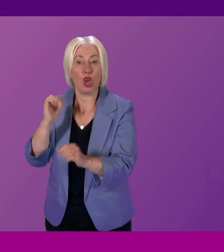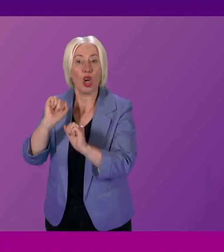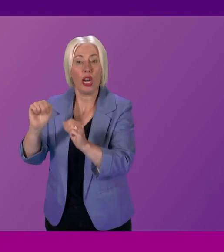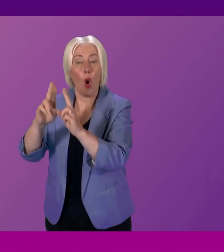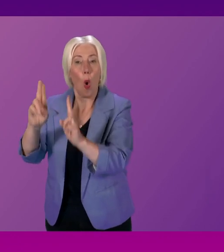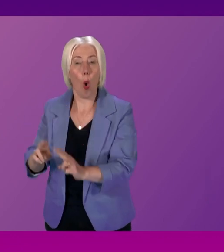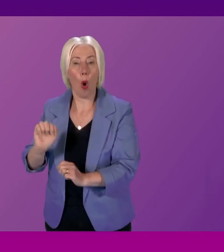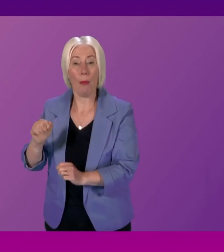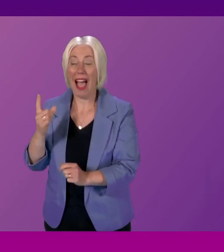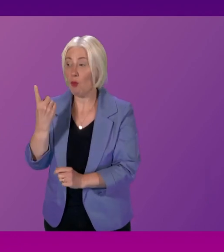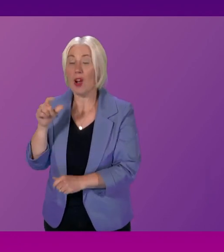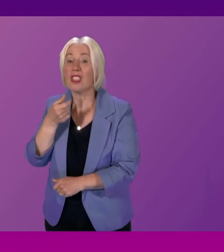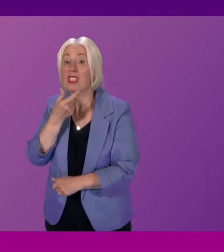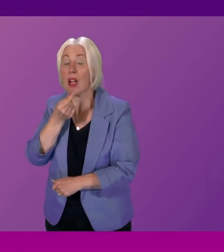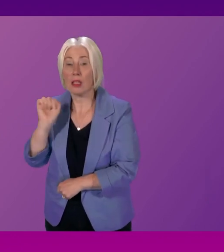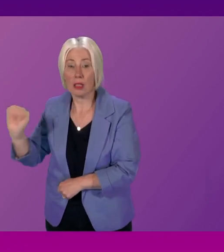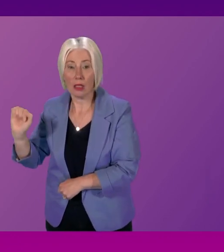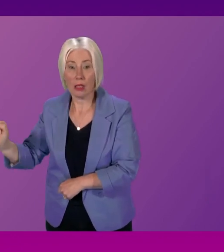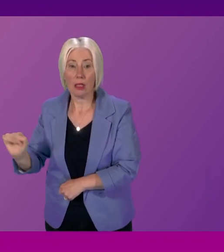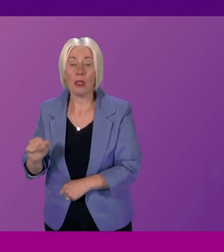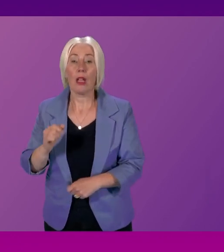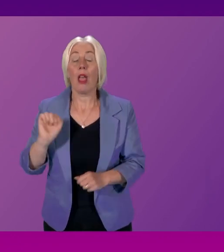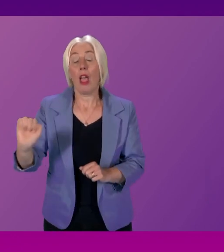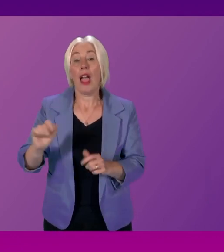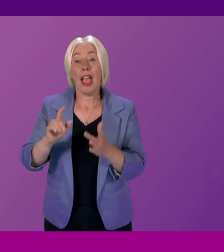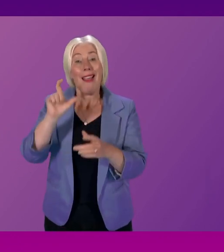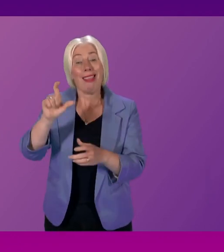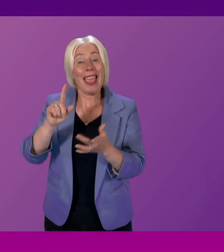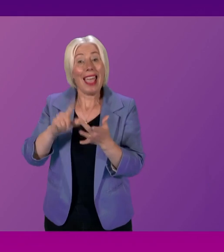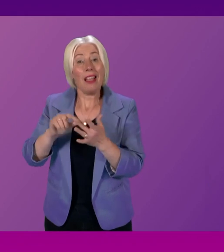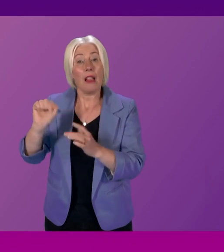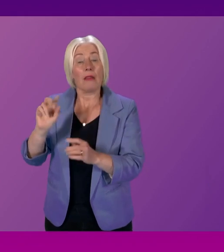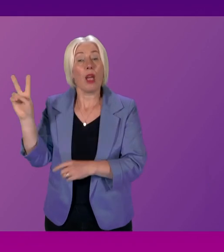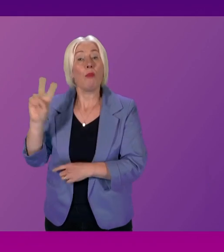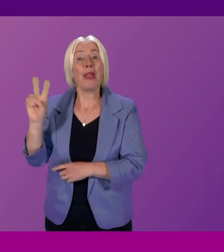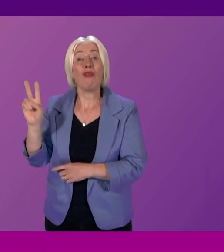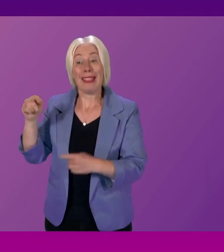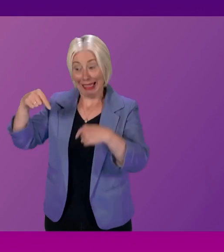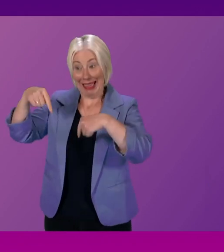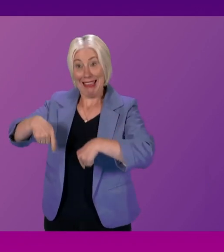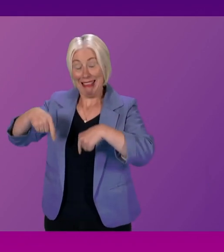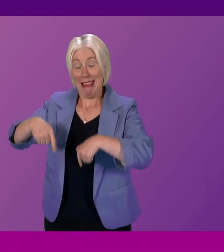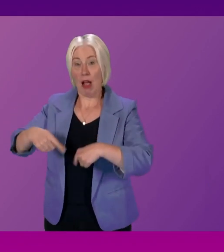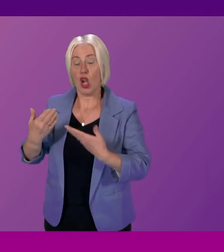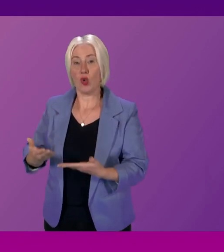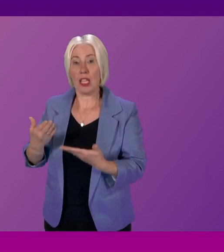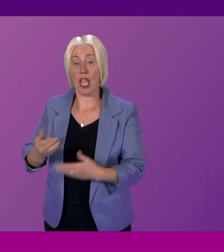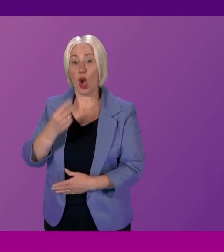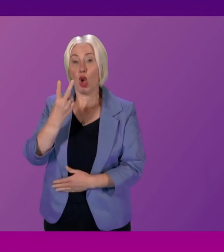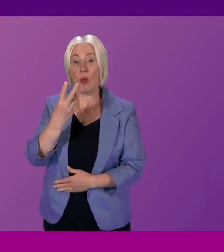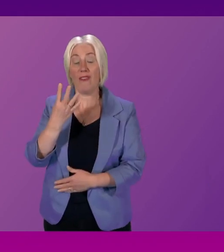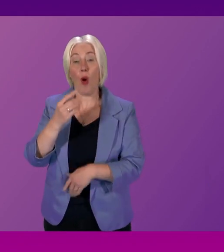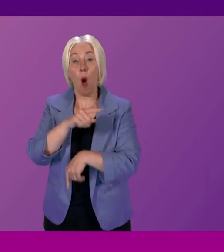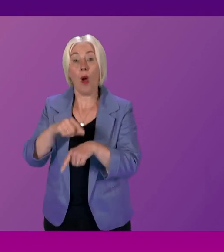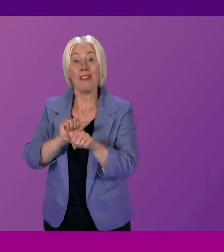Fiona and Ian Ingalls have found the strength to be here today, 24 hours after their daughter's killer was